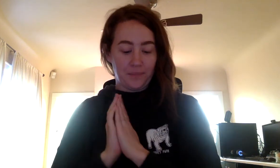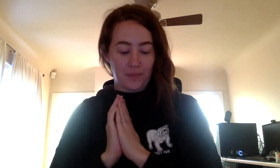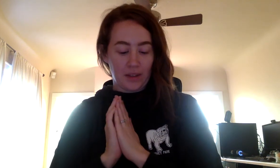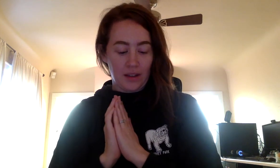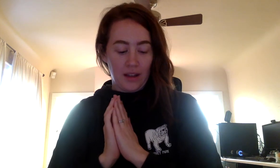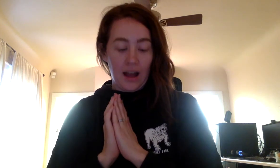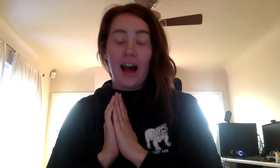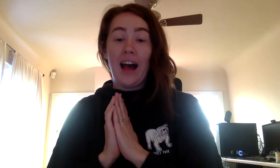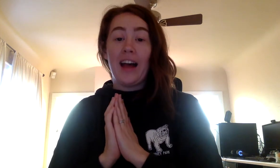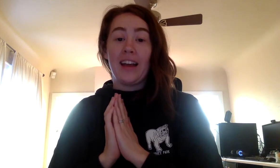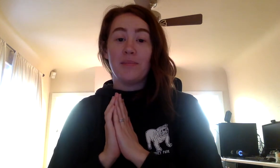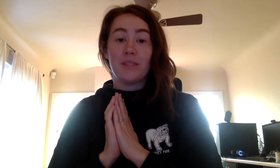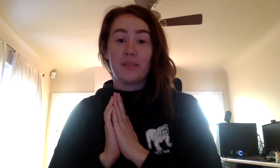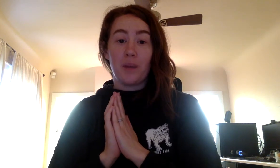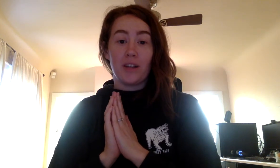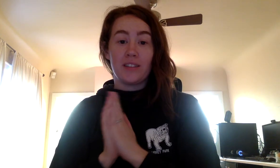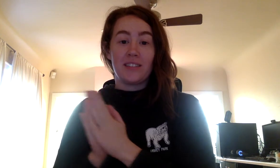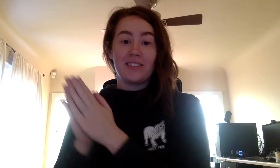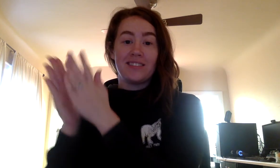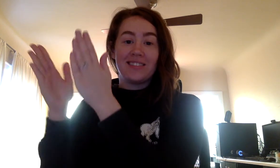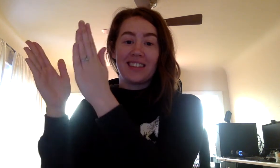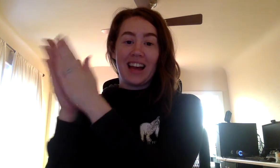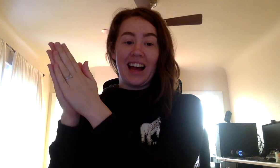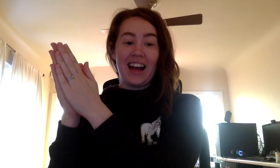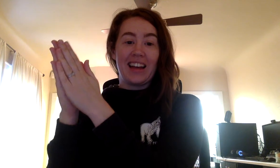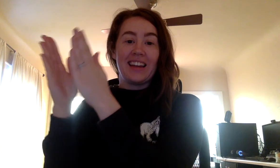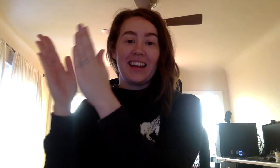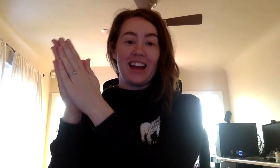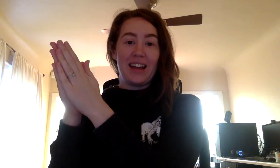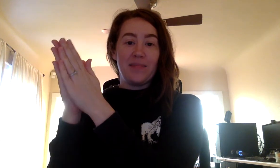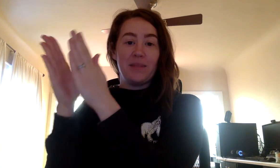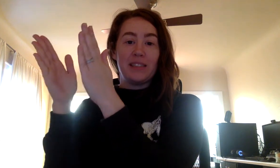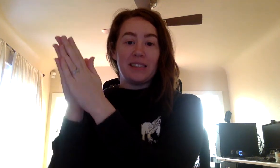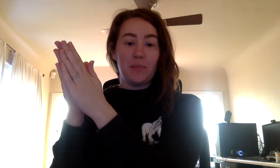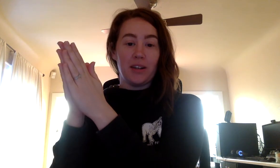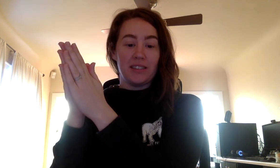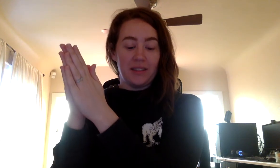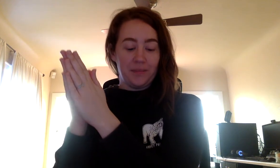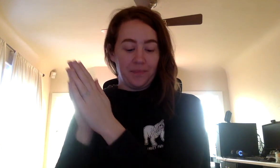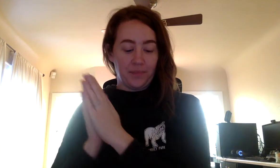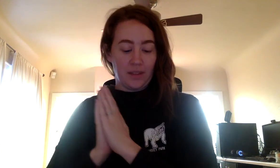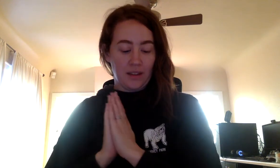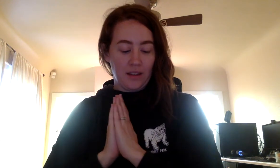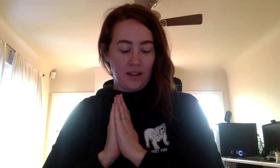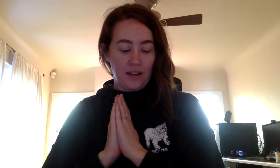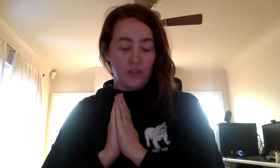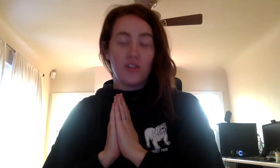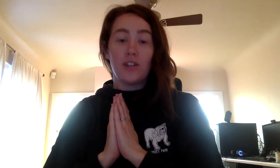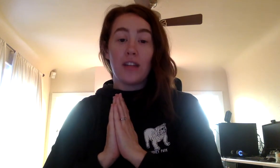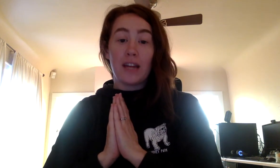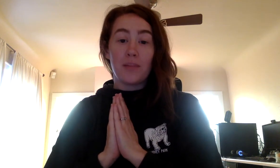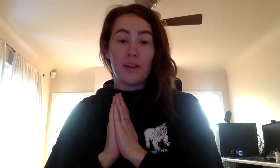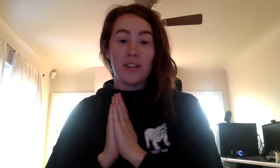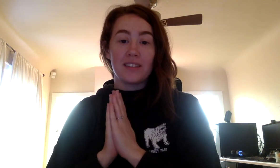I am smart. I am smart. Do you like books?